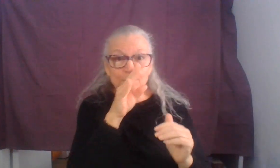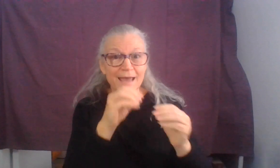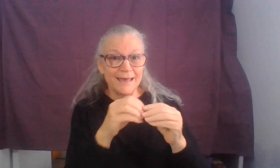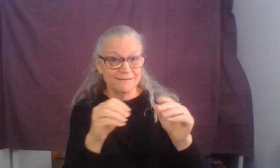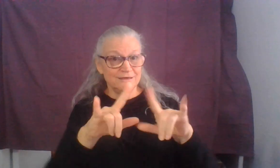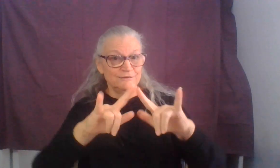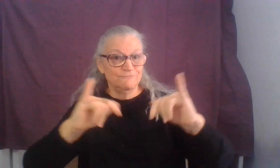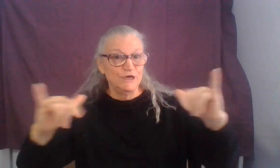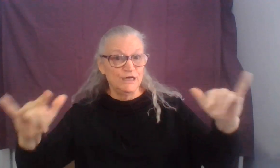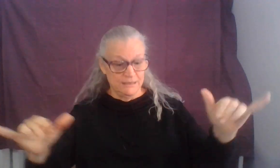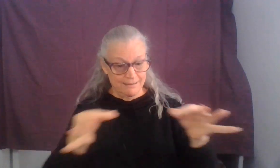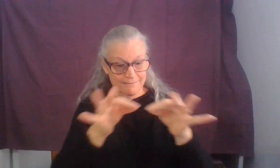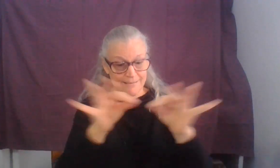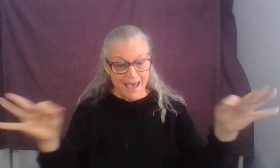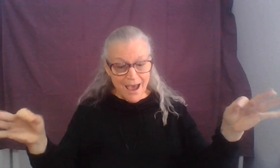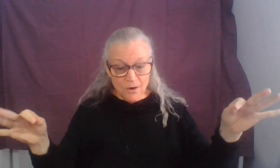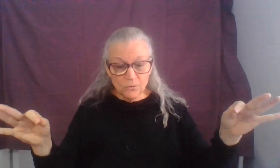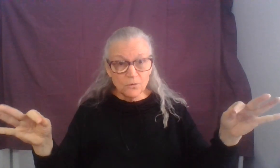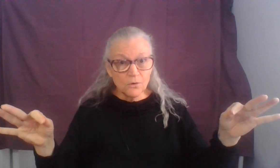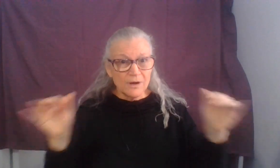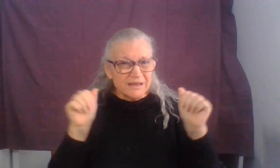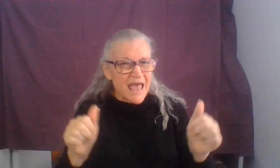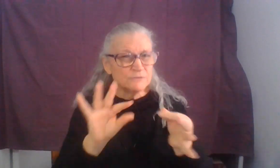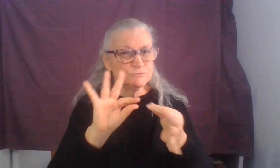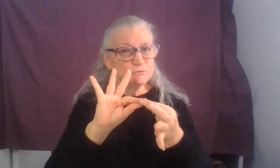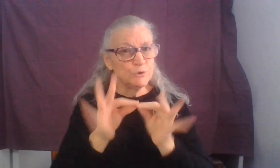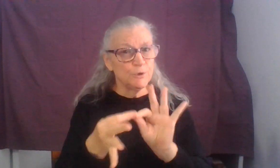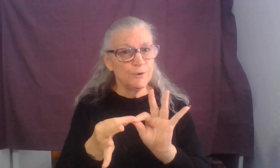do all interpret?